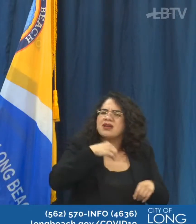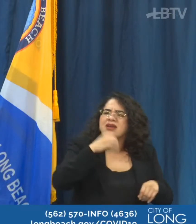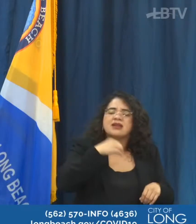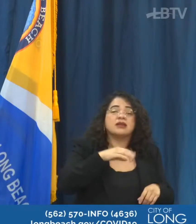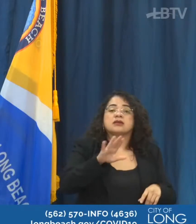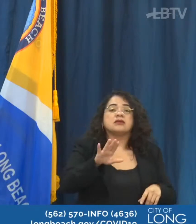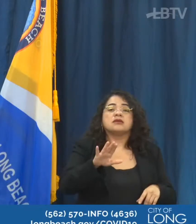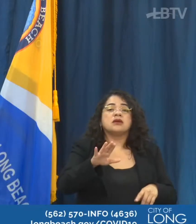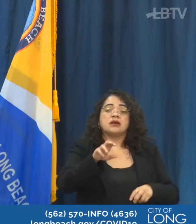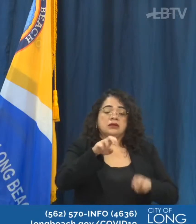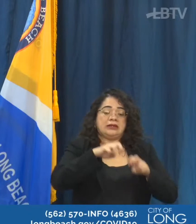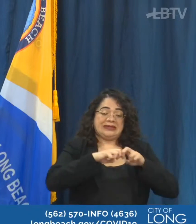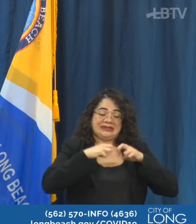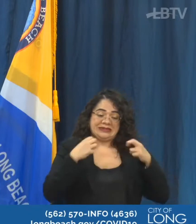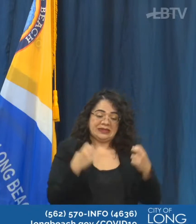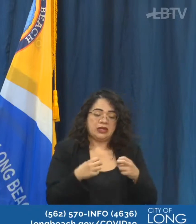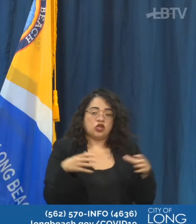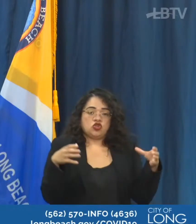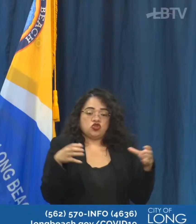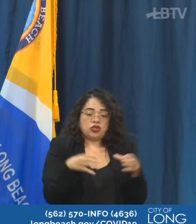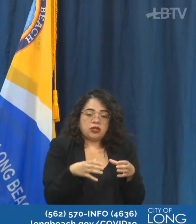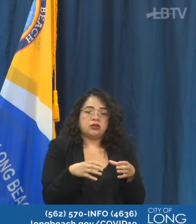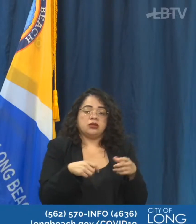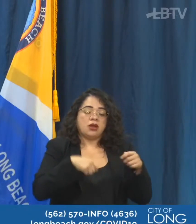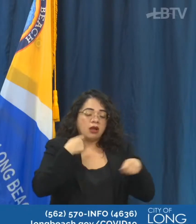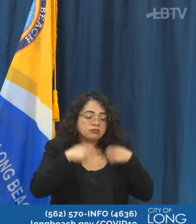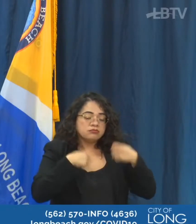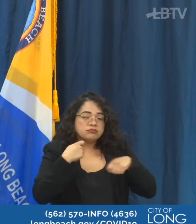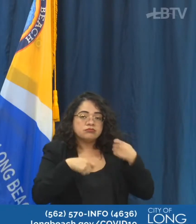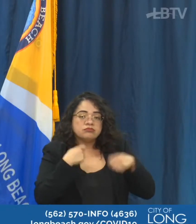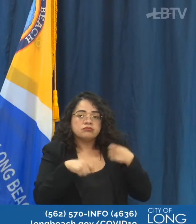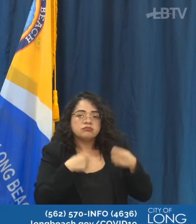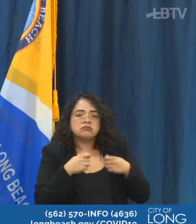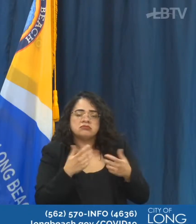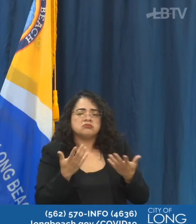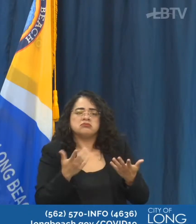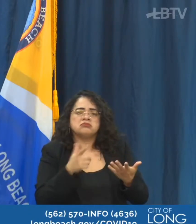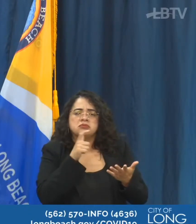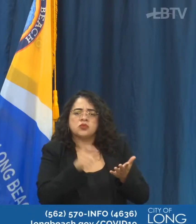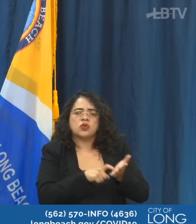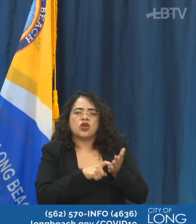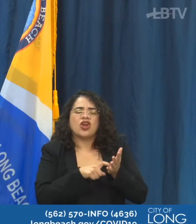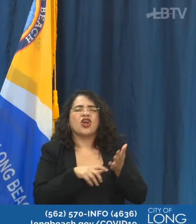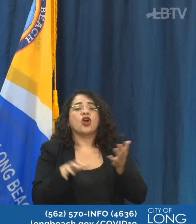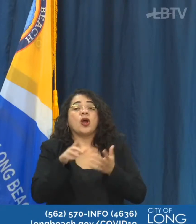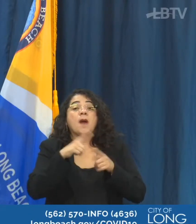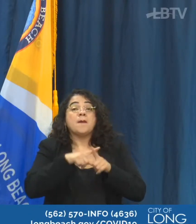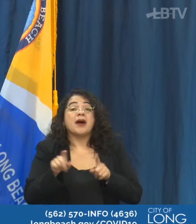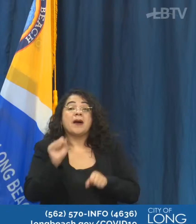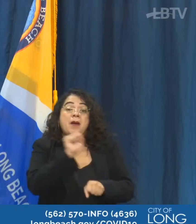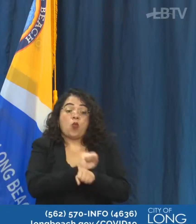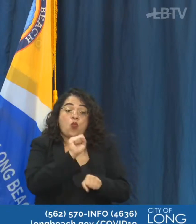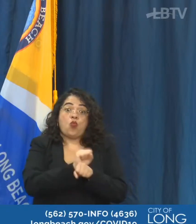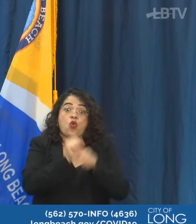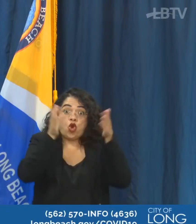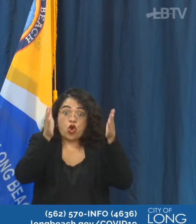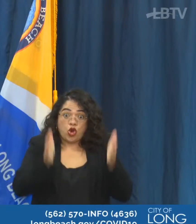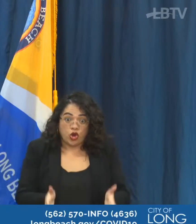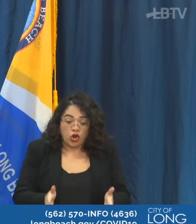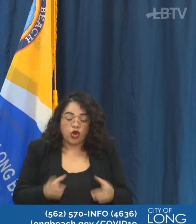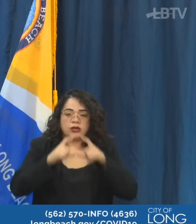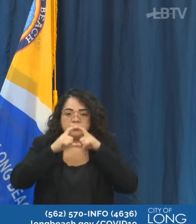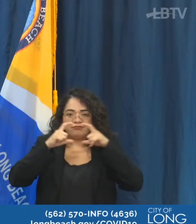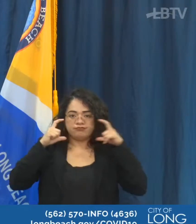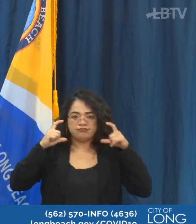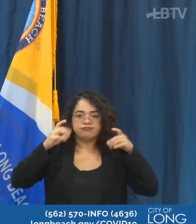required to wear a face covering if they're actually sitting together and they're eating. And so I know there's confusion around that, but there is enforcement.